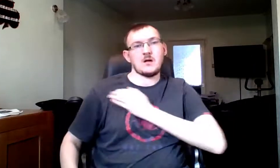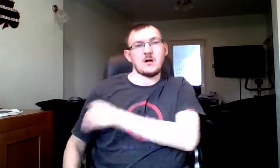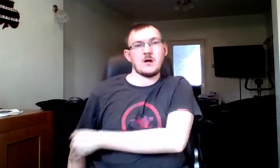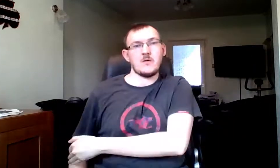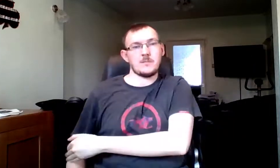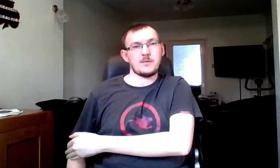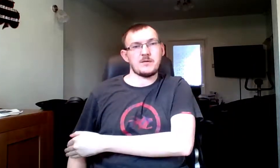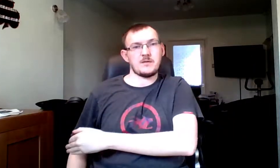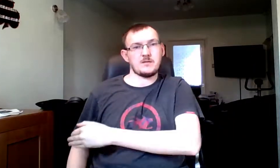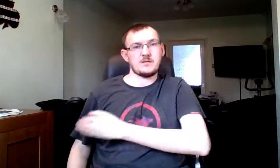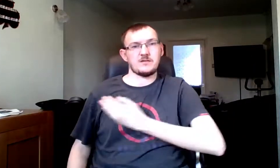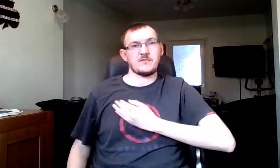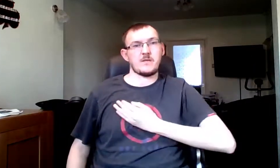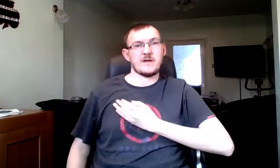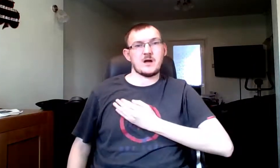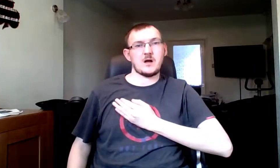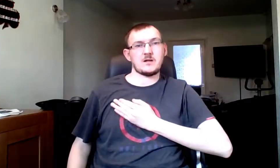up from the heart.